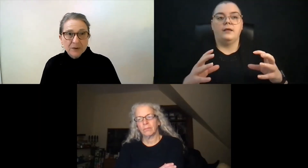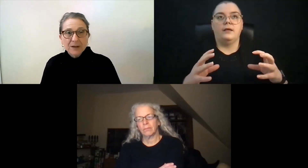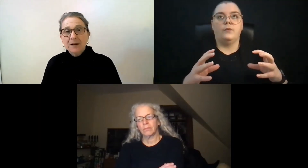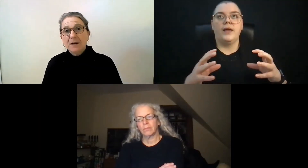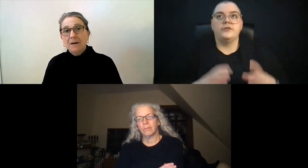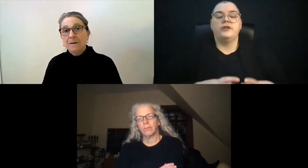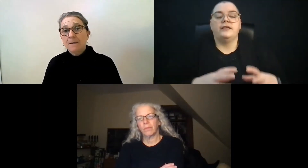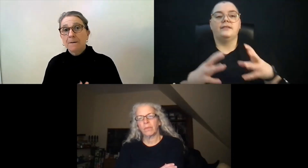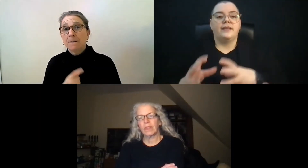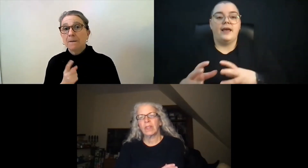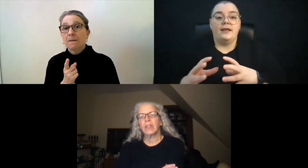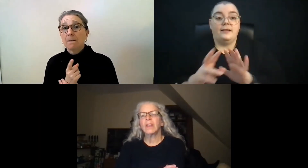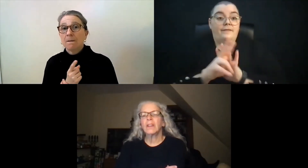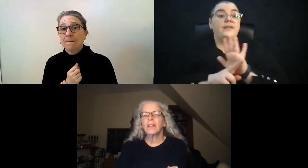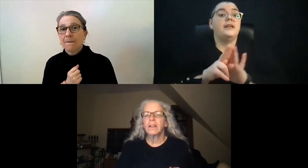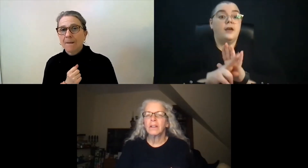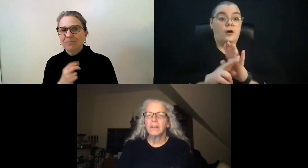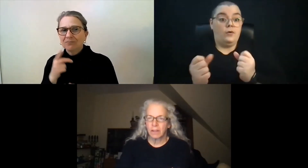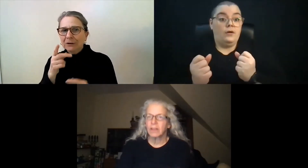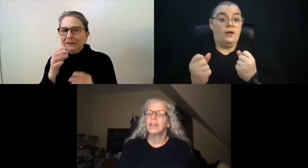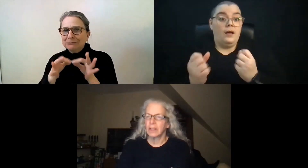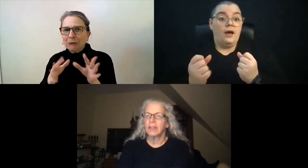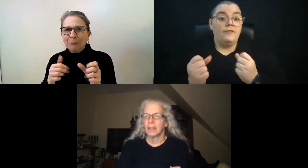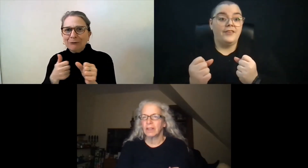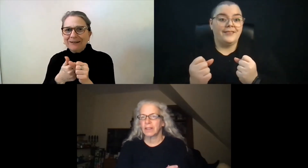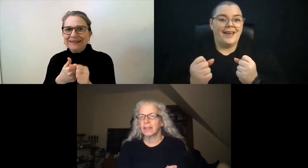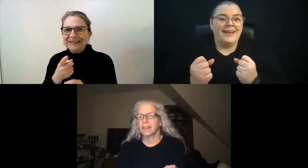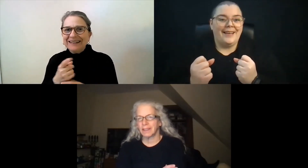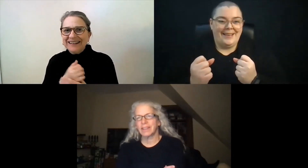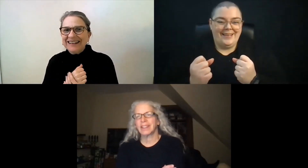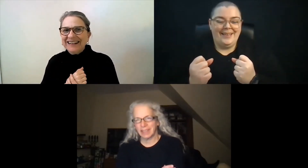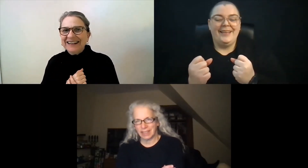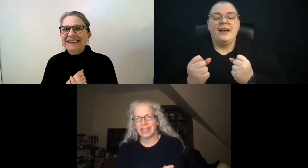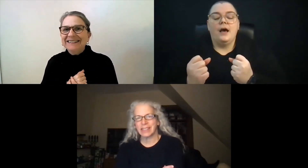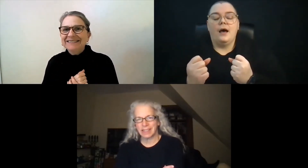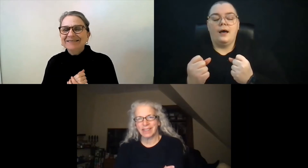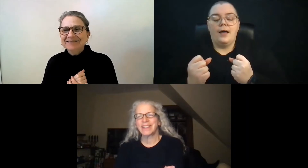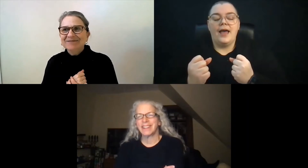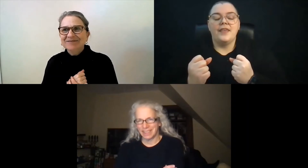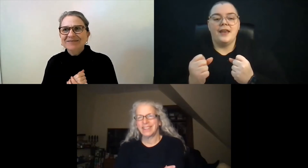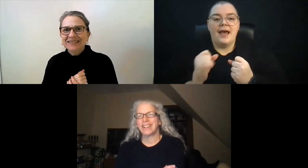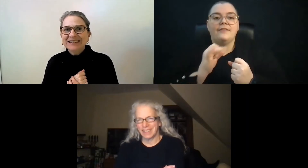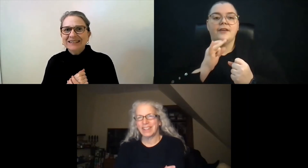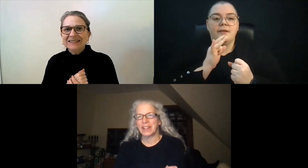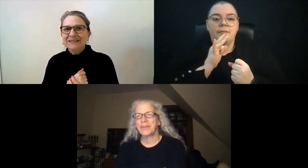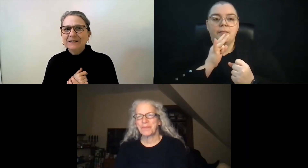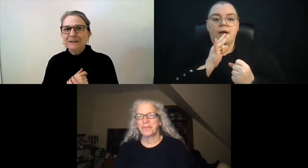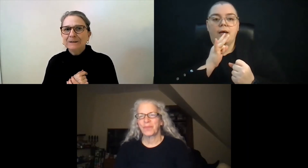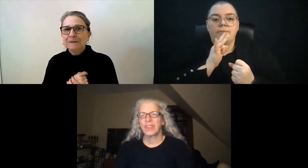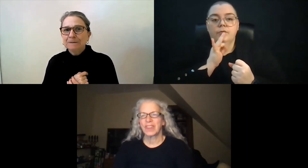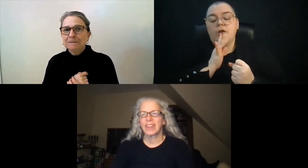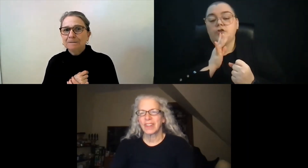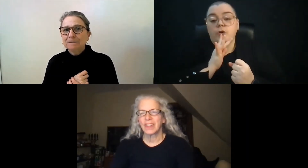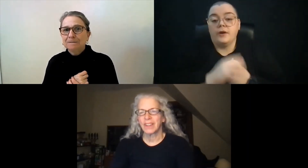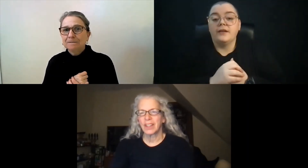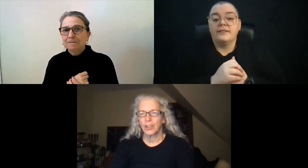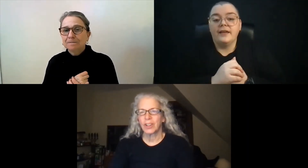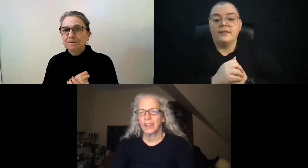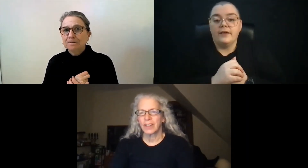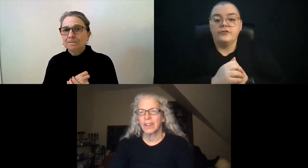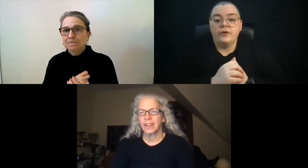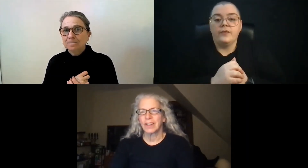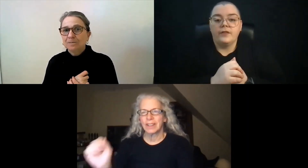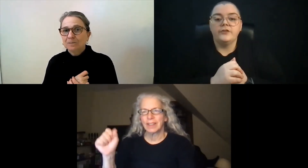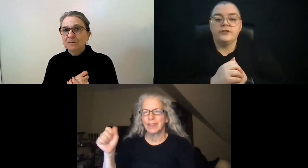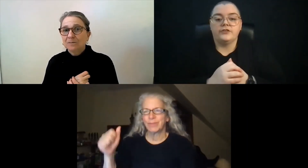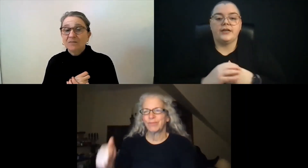we actually can send a video of the signing and then have it interpreted into